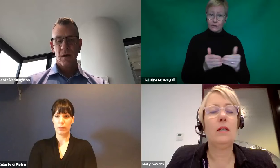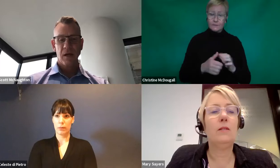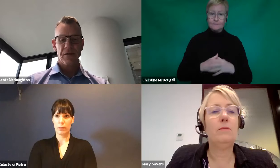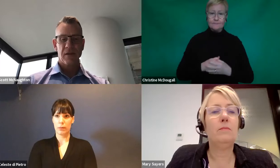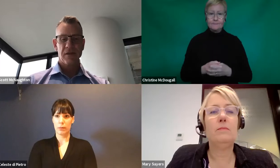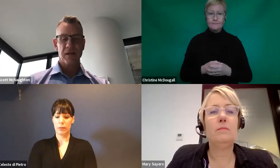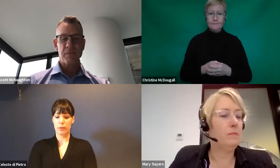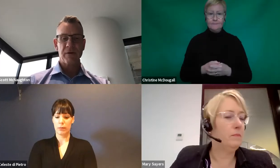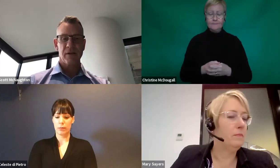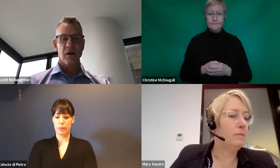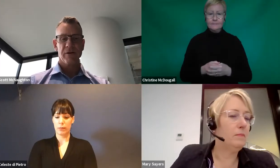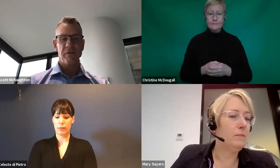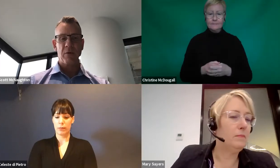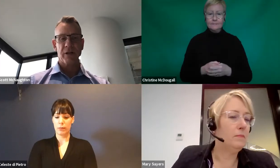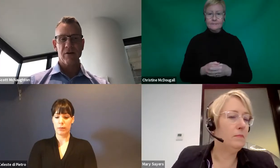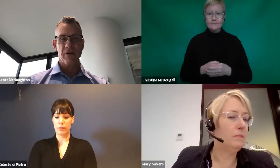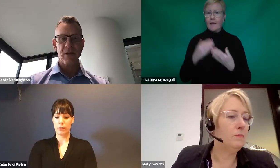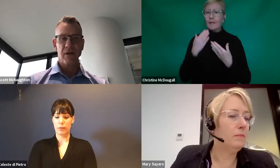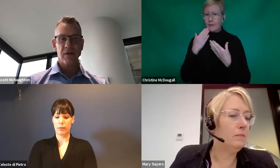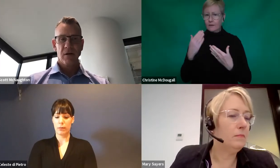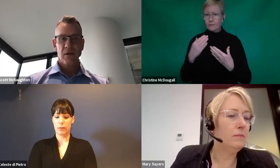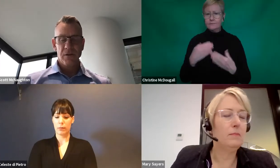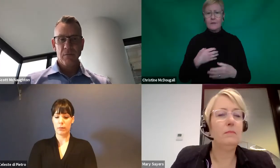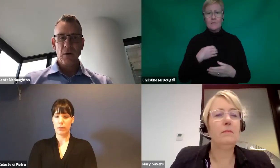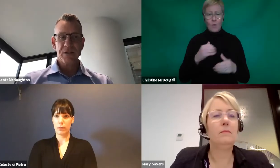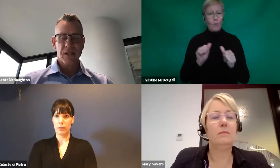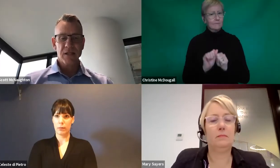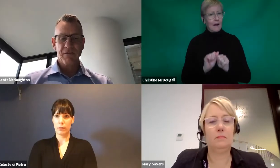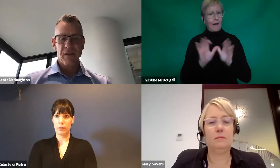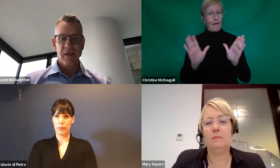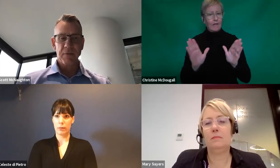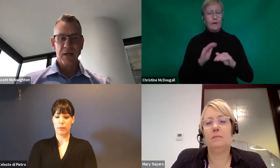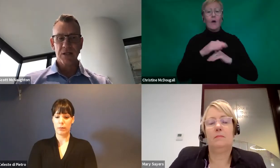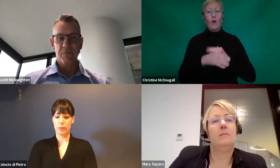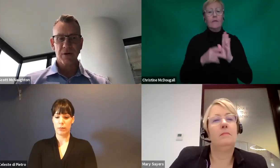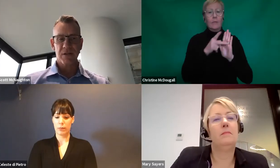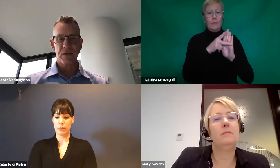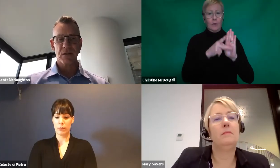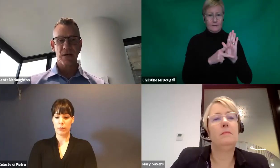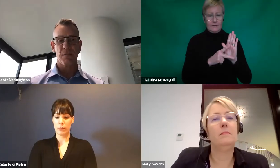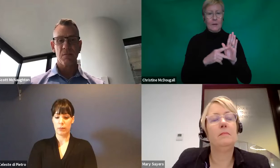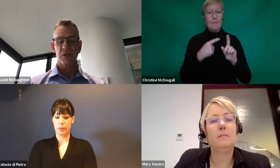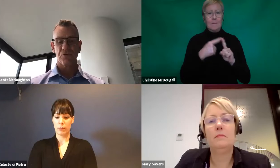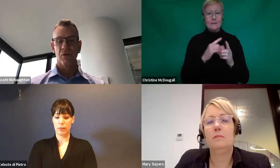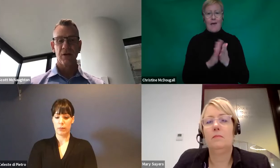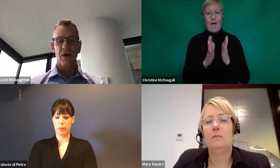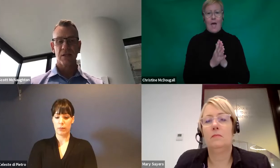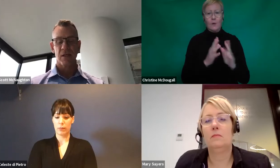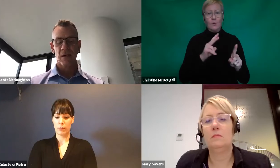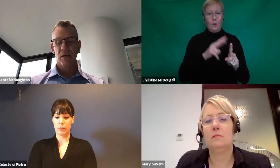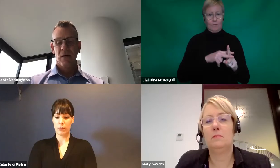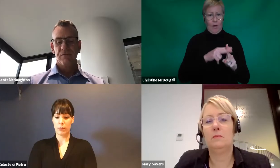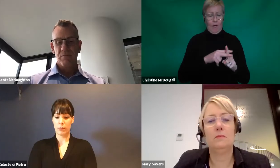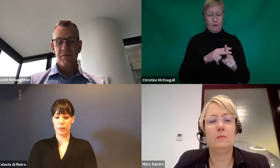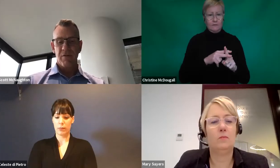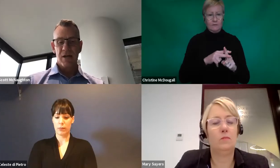Yeah, thanks, Marilyn. I'll give you a bit more clarity around the policy itself and the application process. So as I mentioned, it's really great